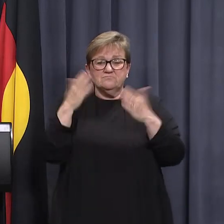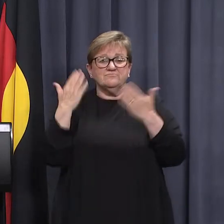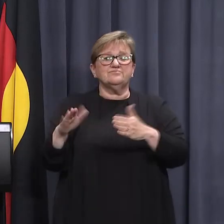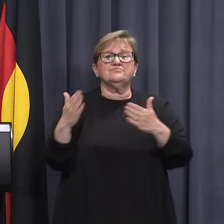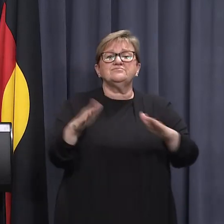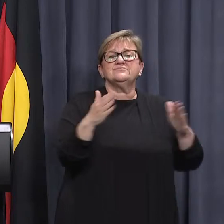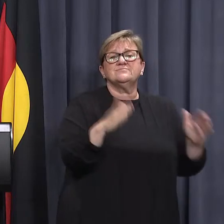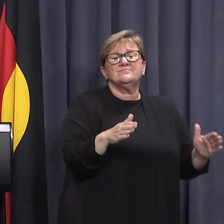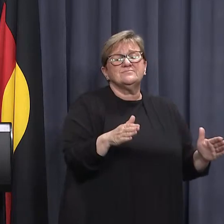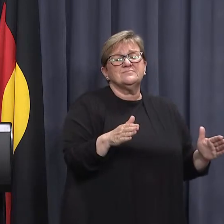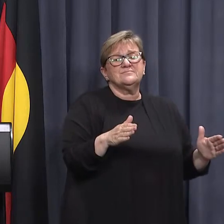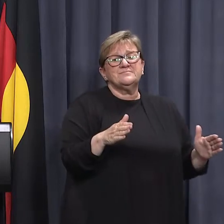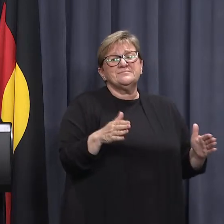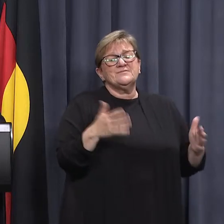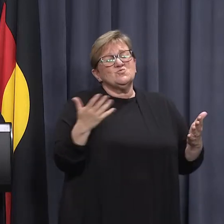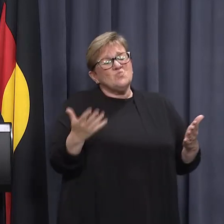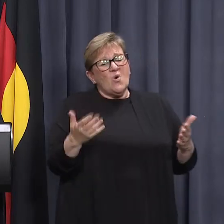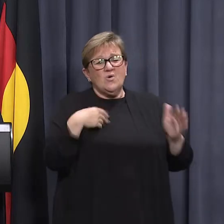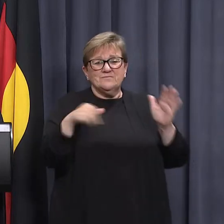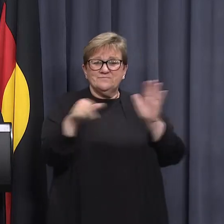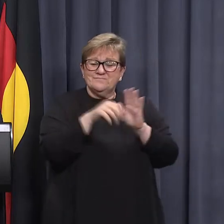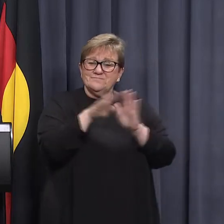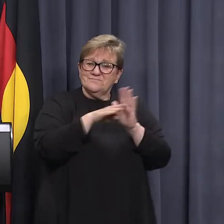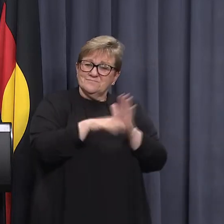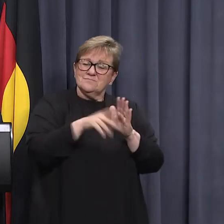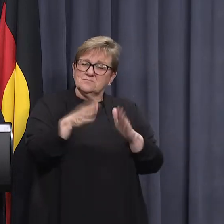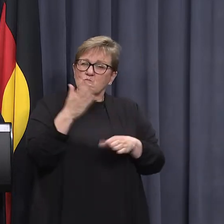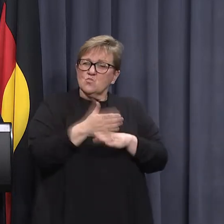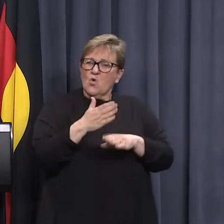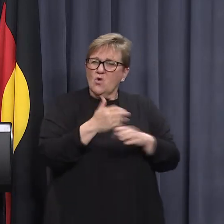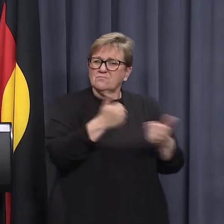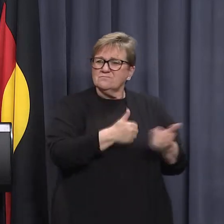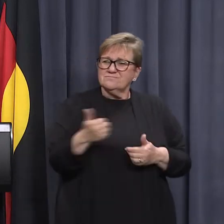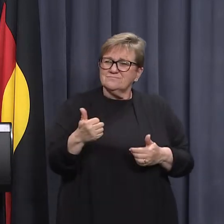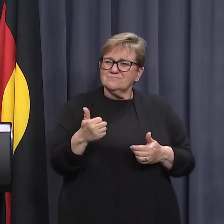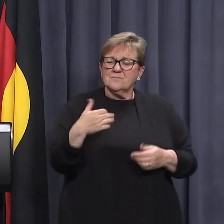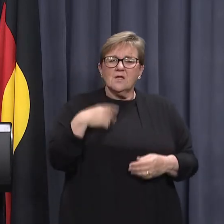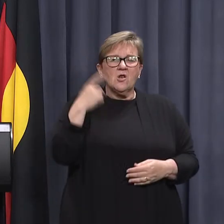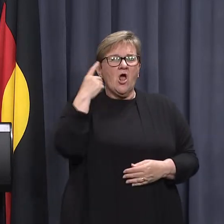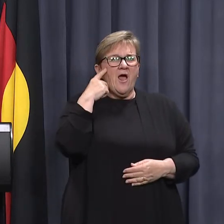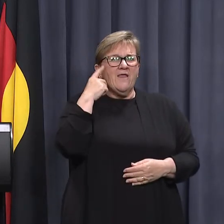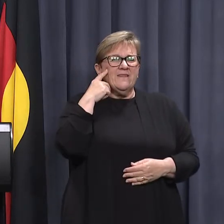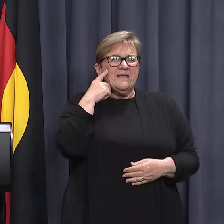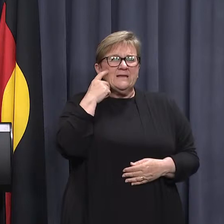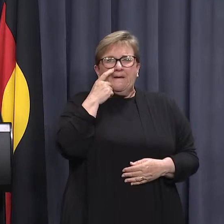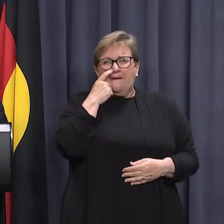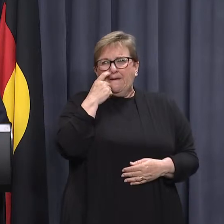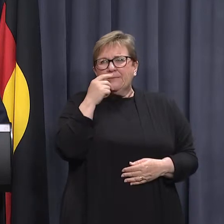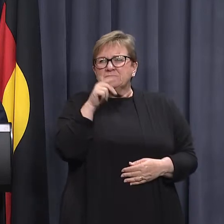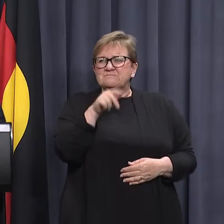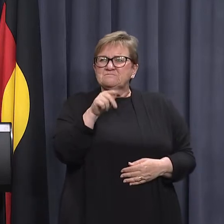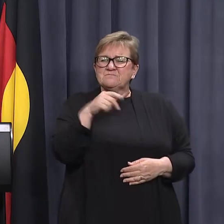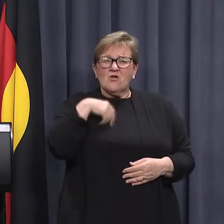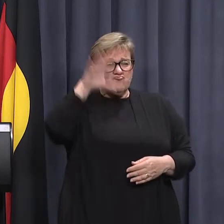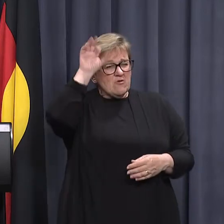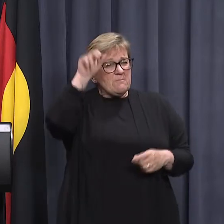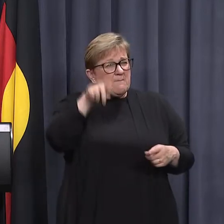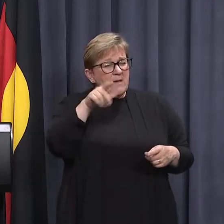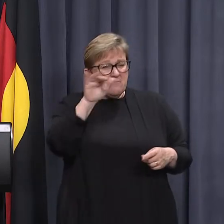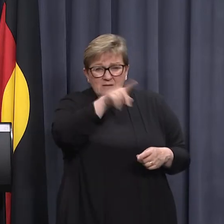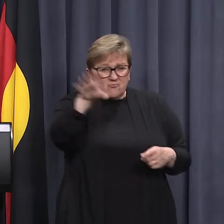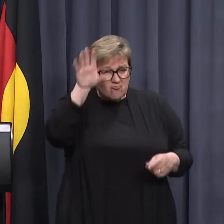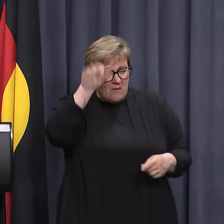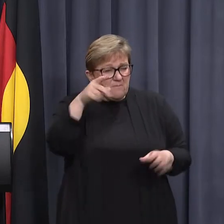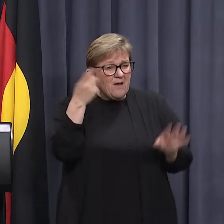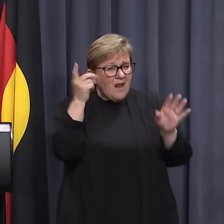die. And so the measures we put in place have worked. And I think that's, that's, that's, and I do recall, you might